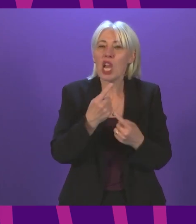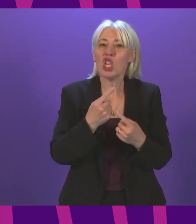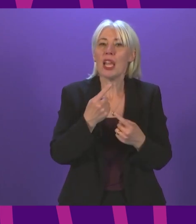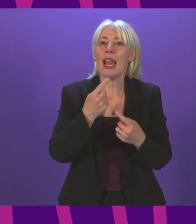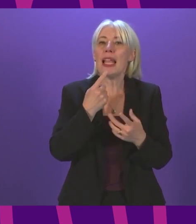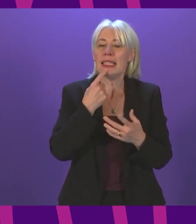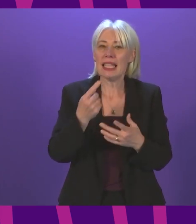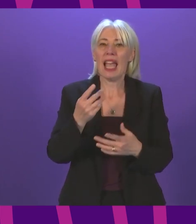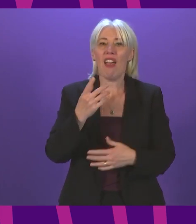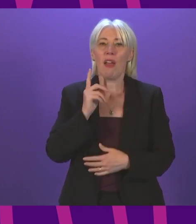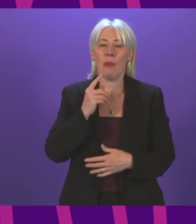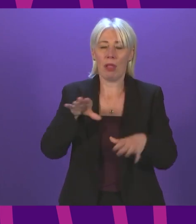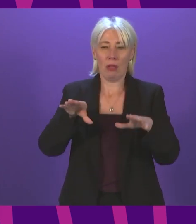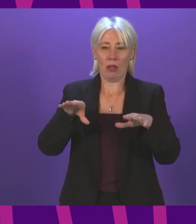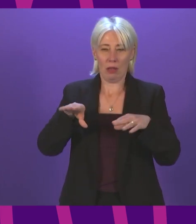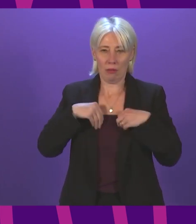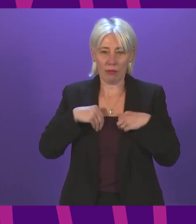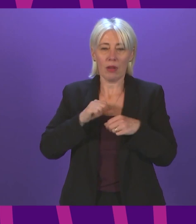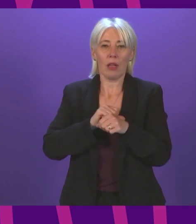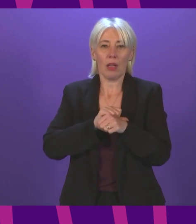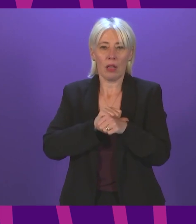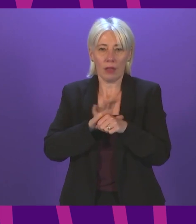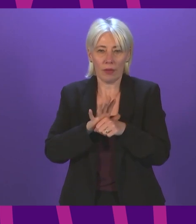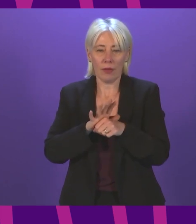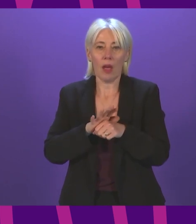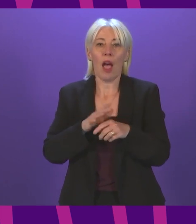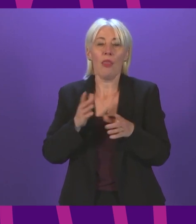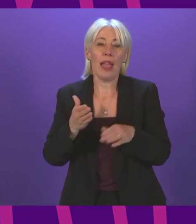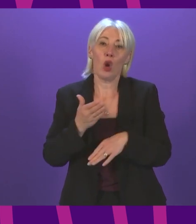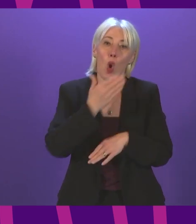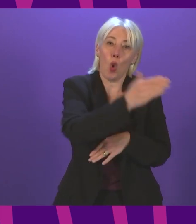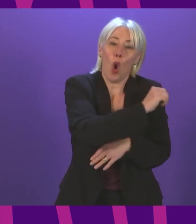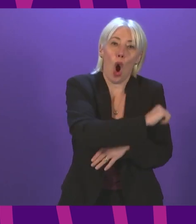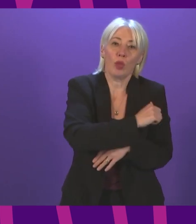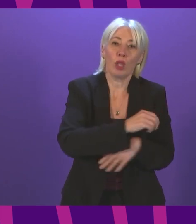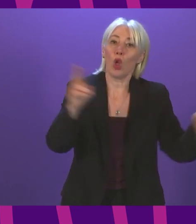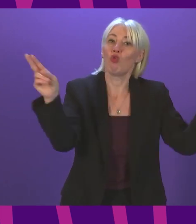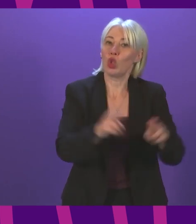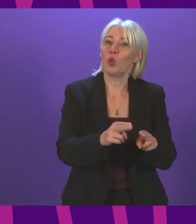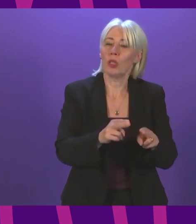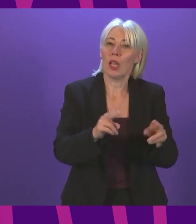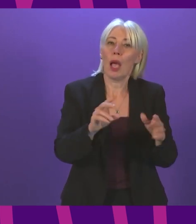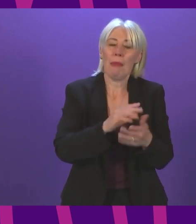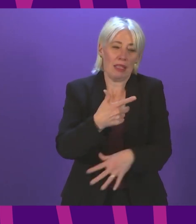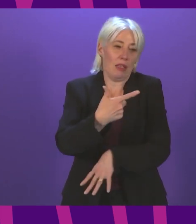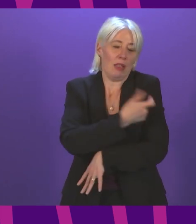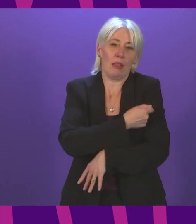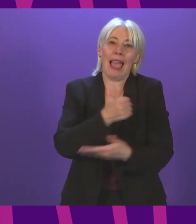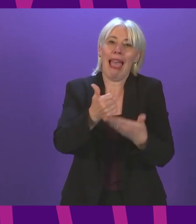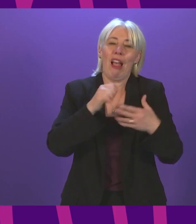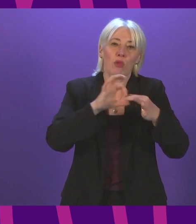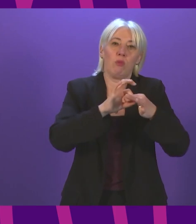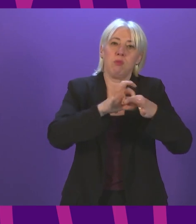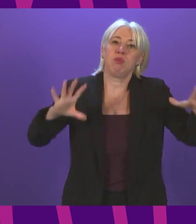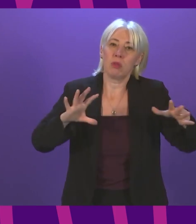link between cases and hospitalisation. Being vaccinated really significantly reduces somebody's risk if they get the virus of becoming